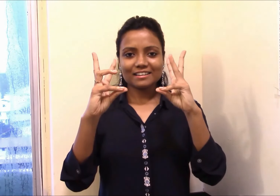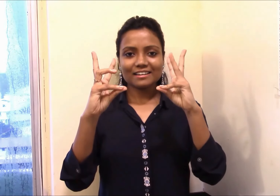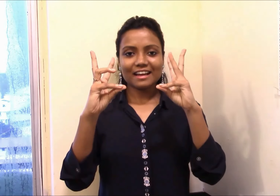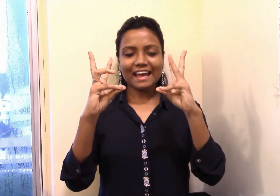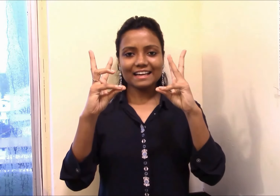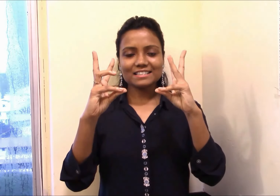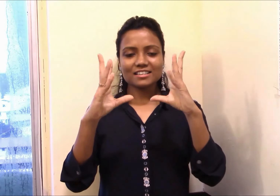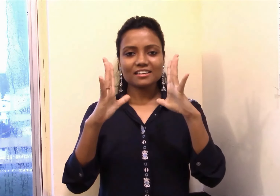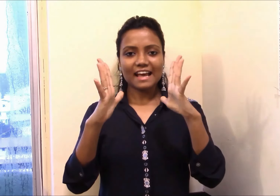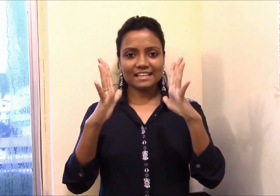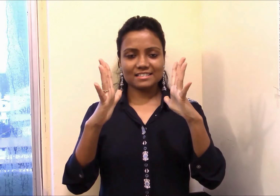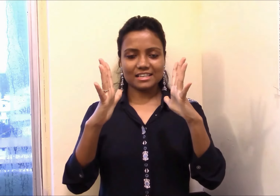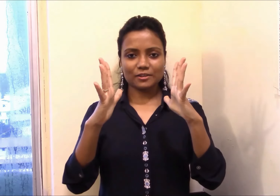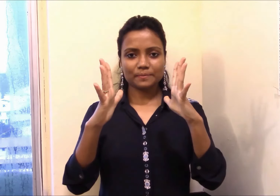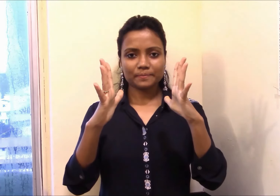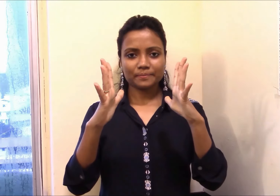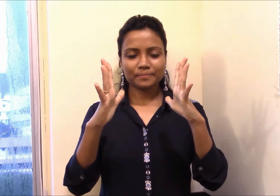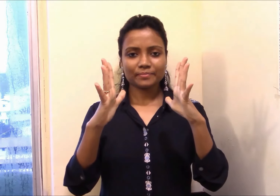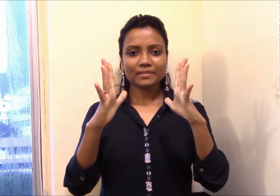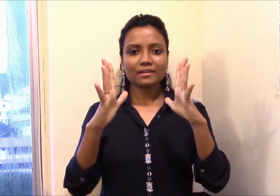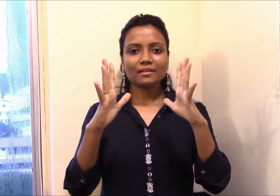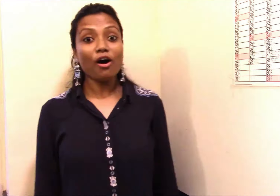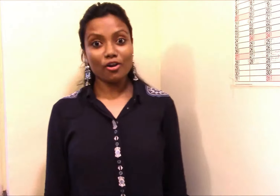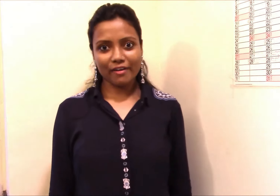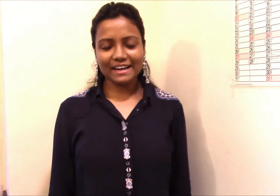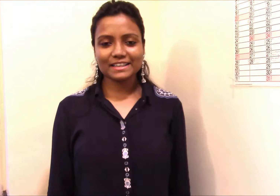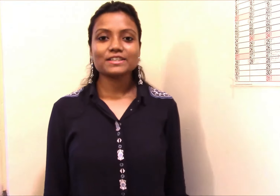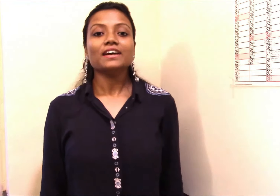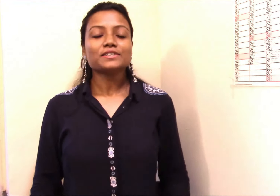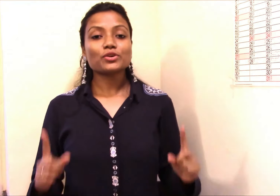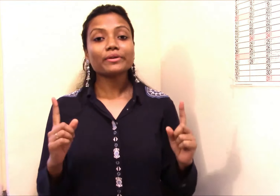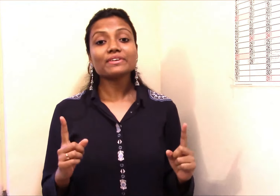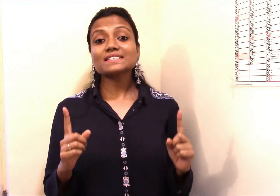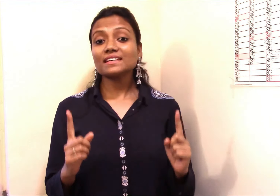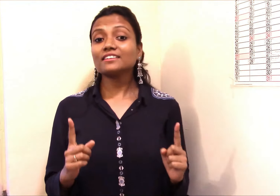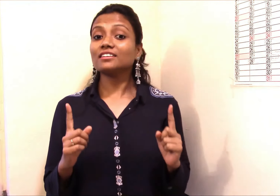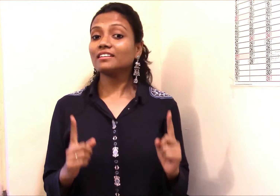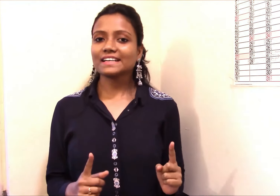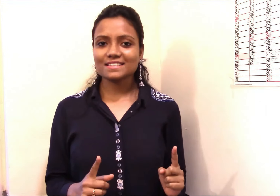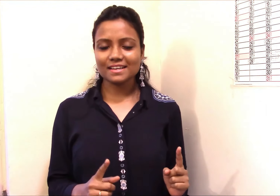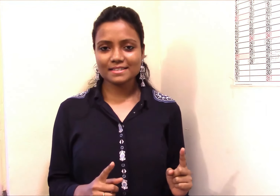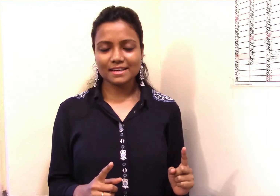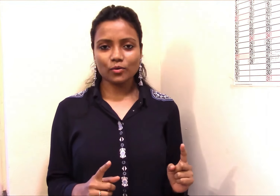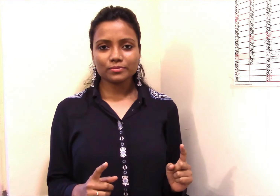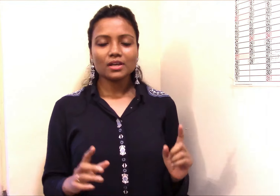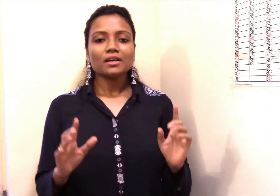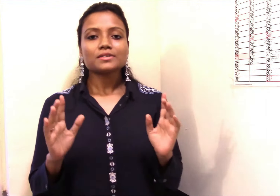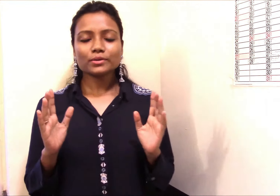eight, extend. All right. So you will see the third exercise now. So